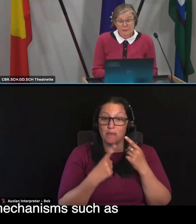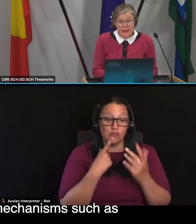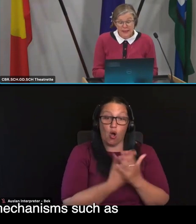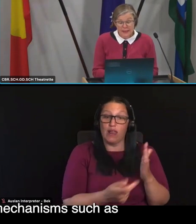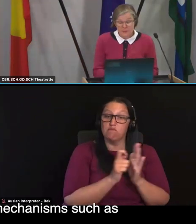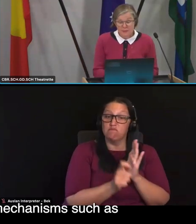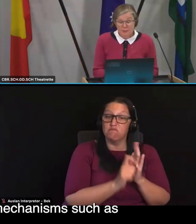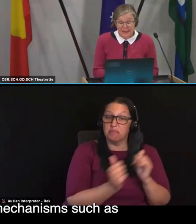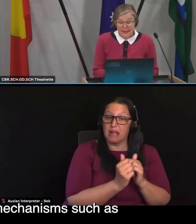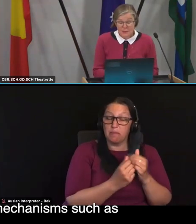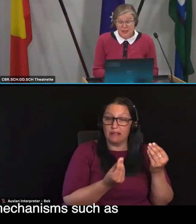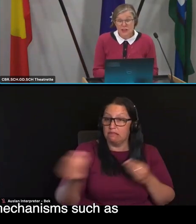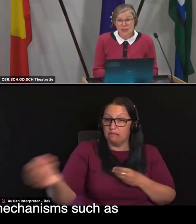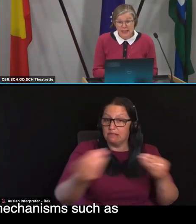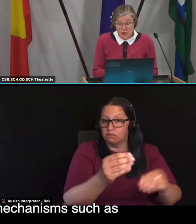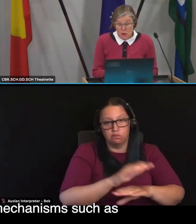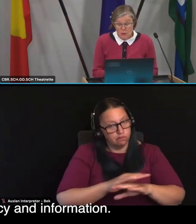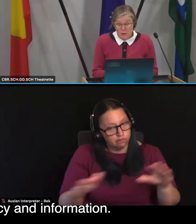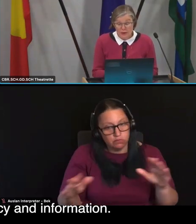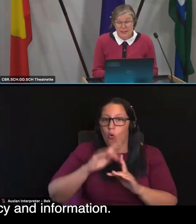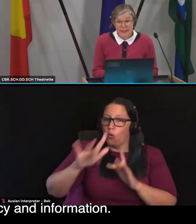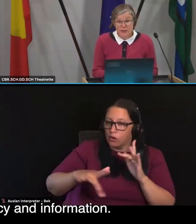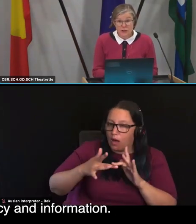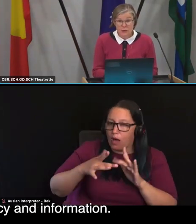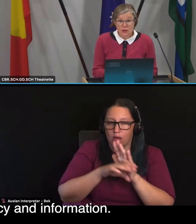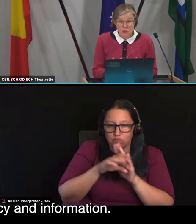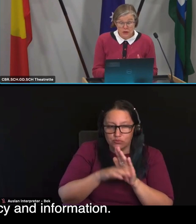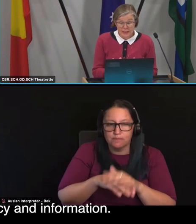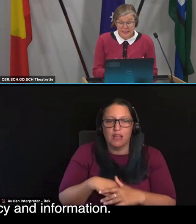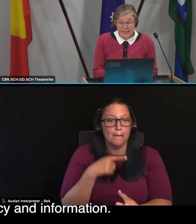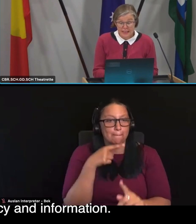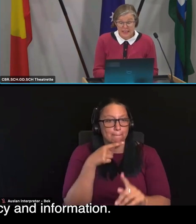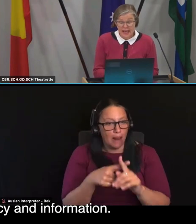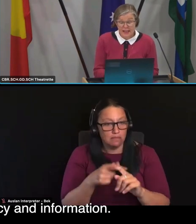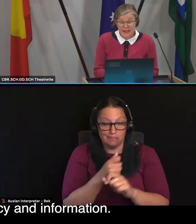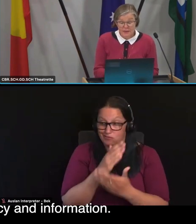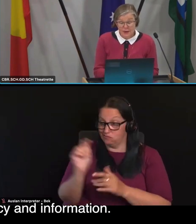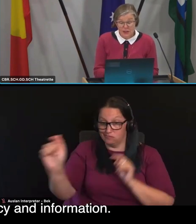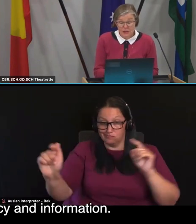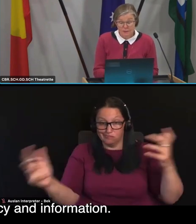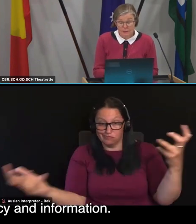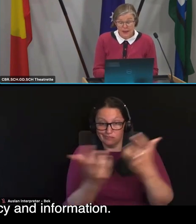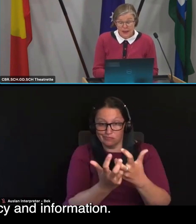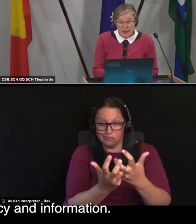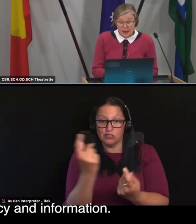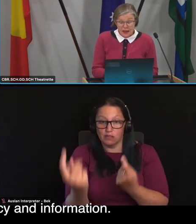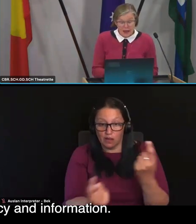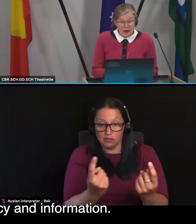using mechanisms such as interoperability to ensure consistency and information.